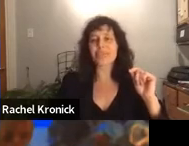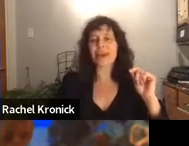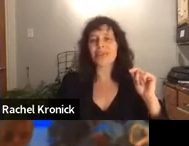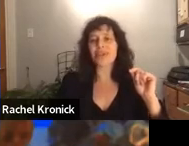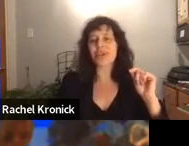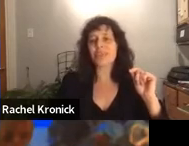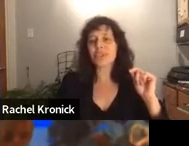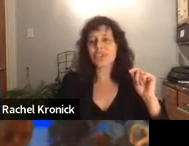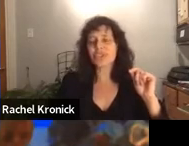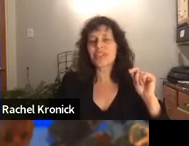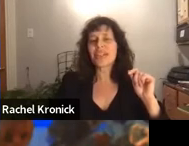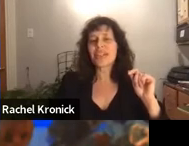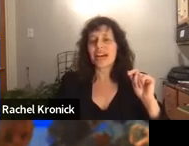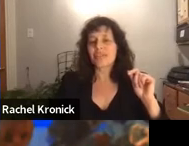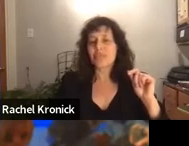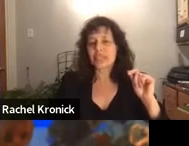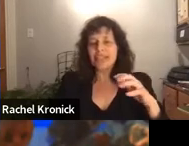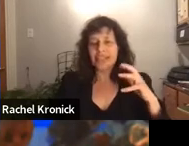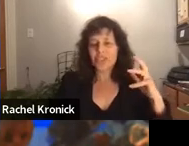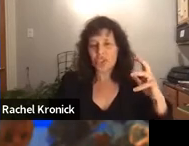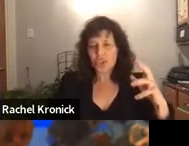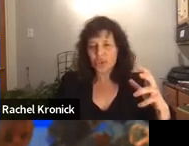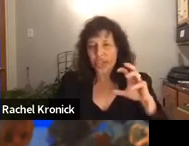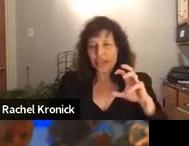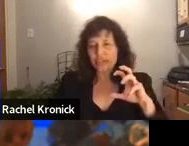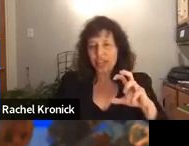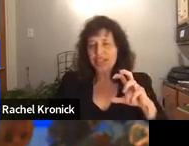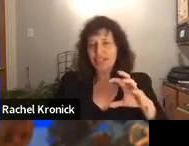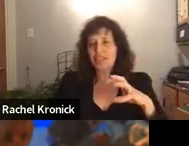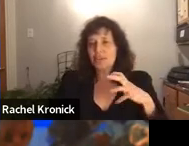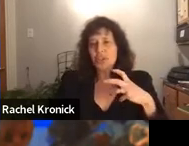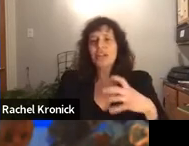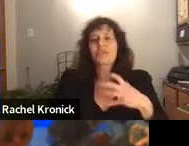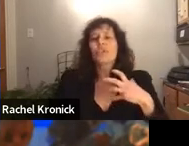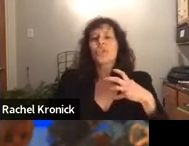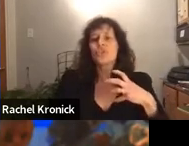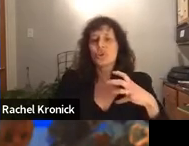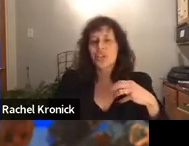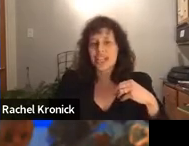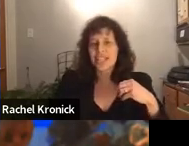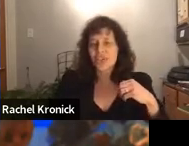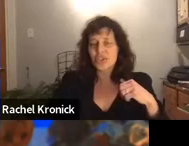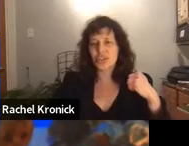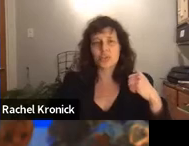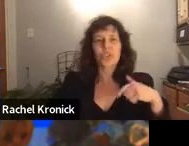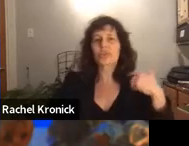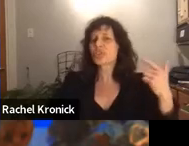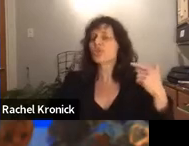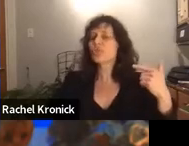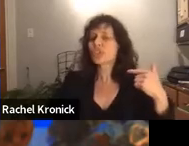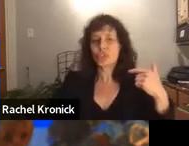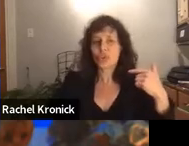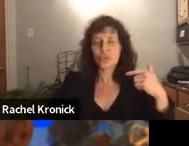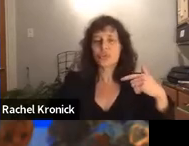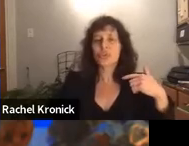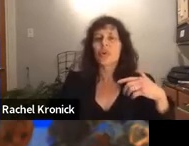you can see my mouse. There are images of police and security and fences. And there's a kind of rigid organization to this world. But the